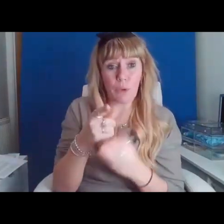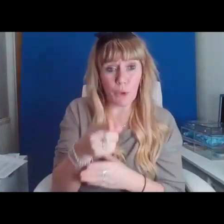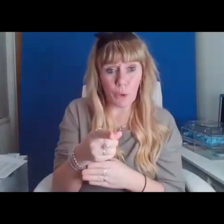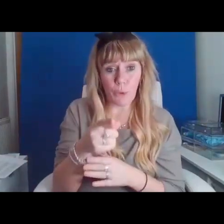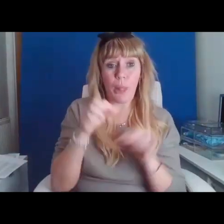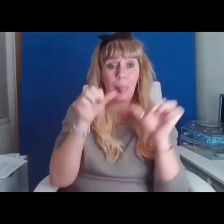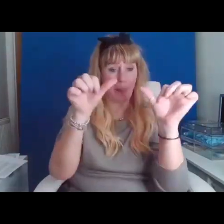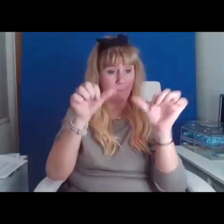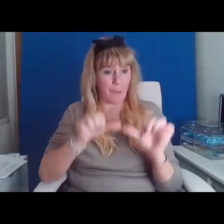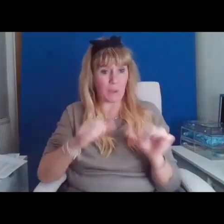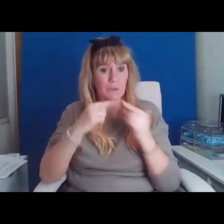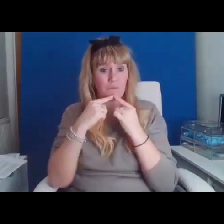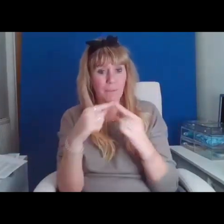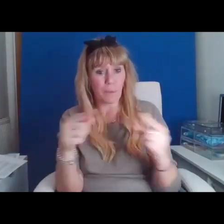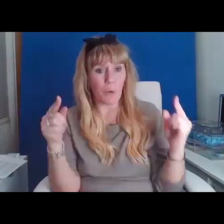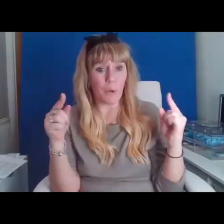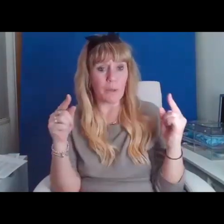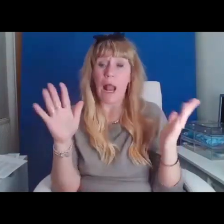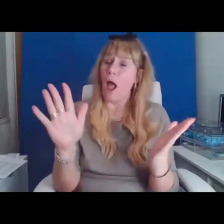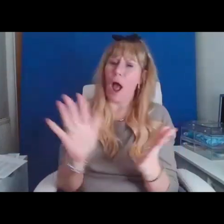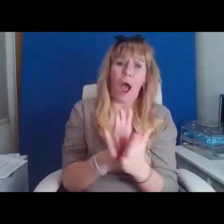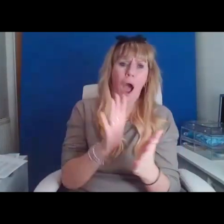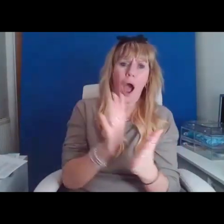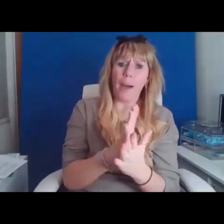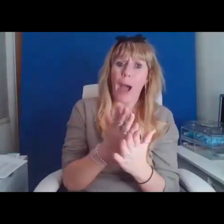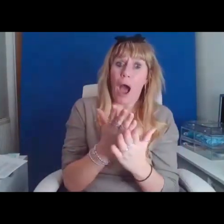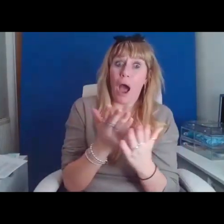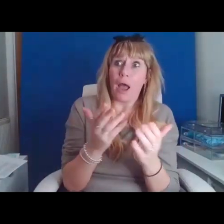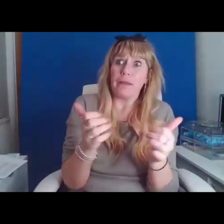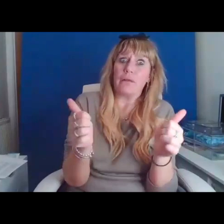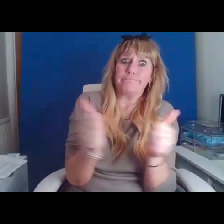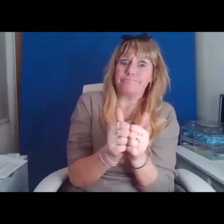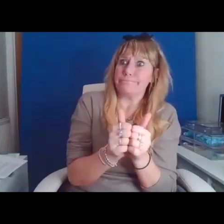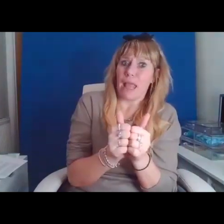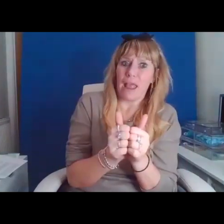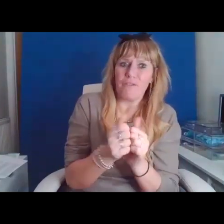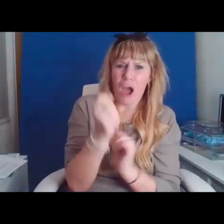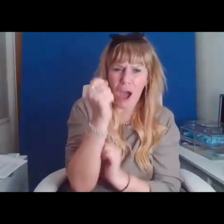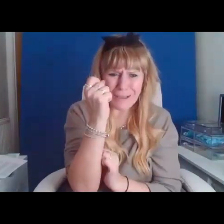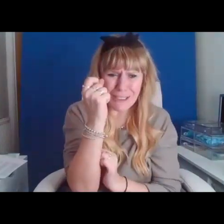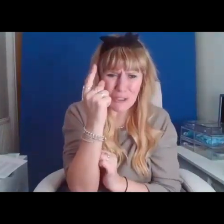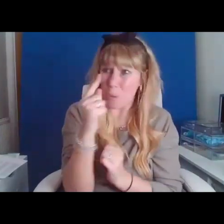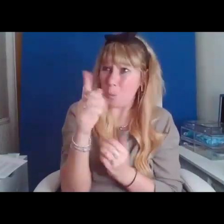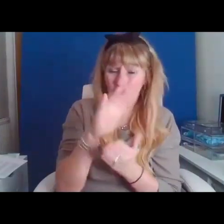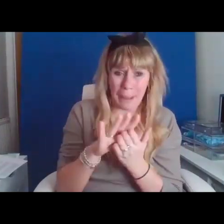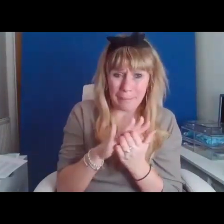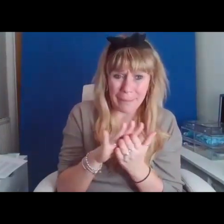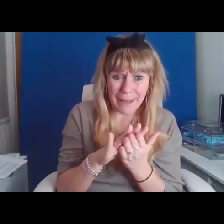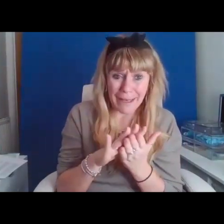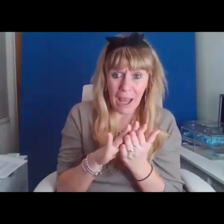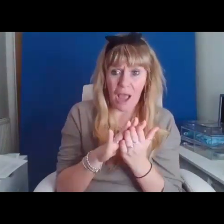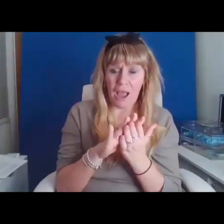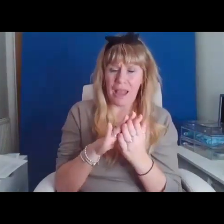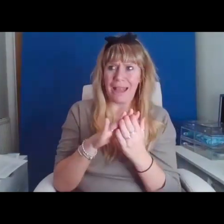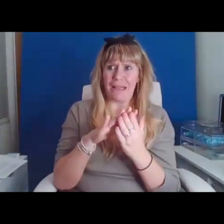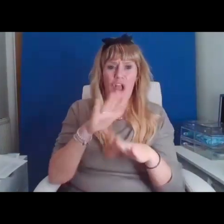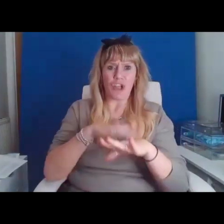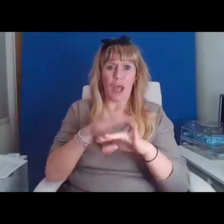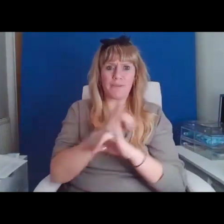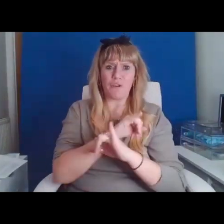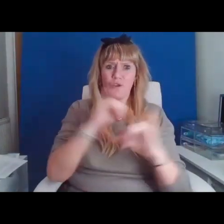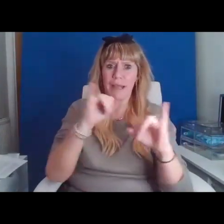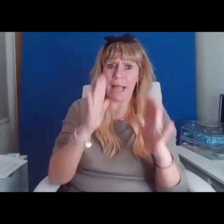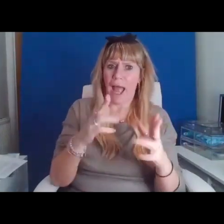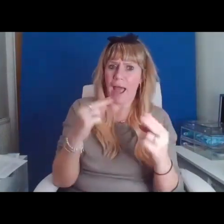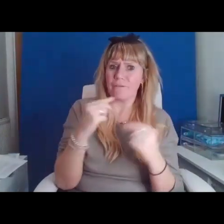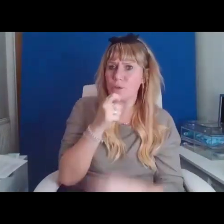comply if I understood what they were asking for. I'm supposed to speak up in times of crisis, as if it wouldn't be more